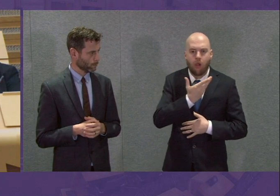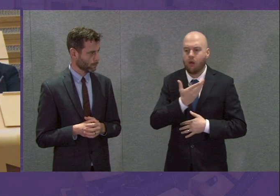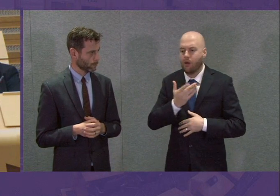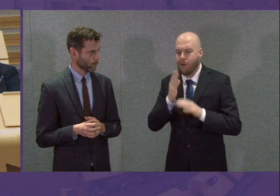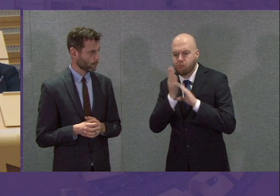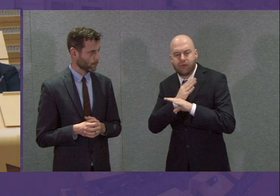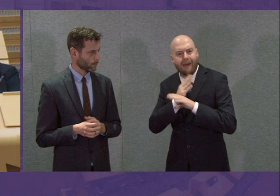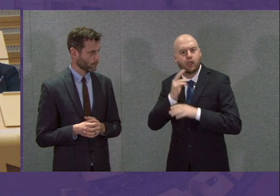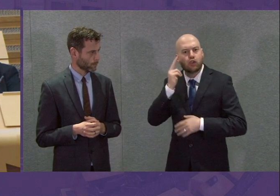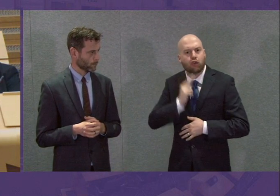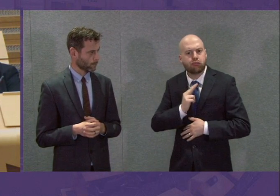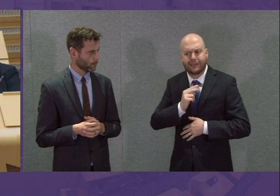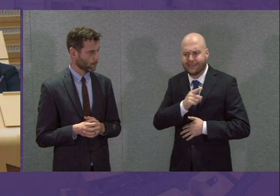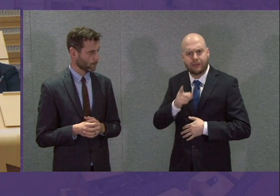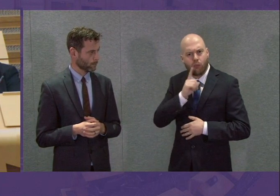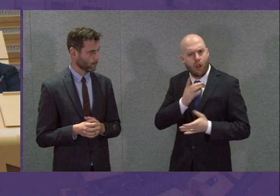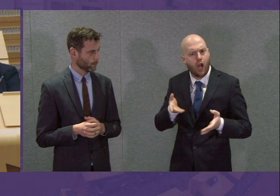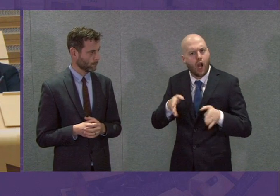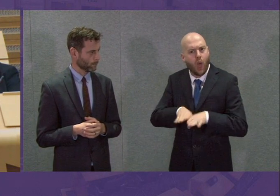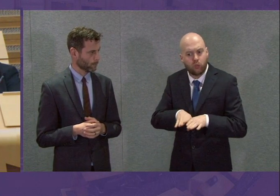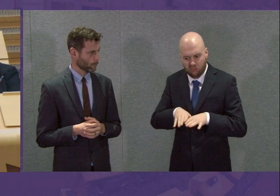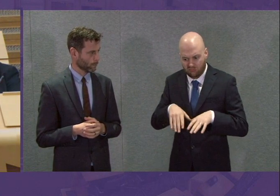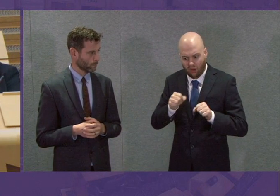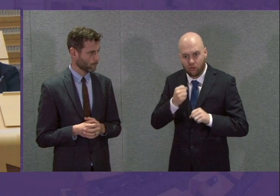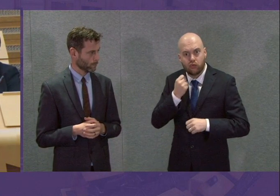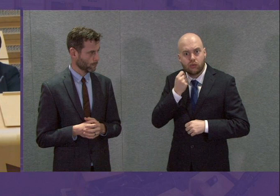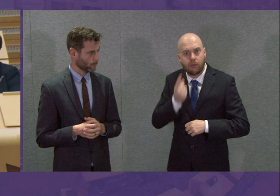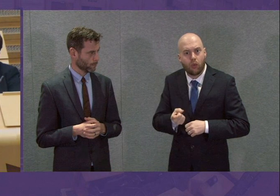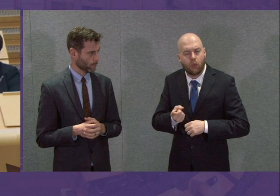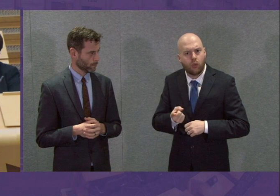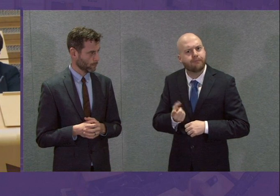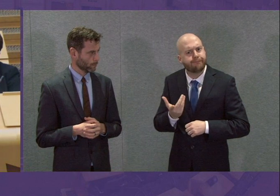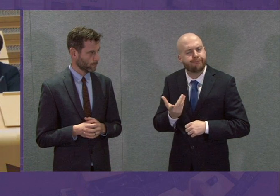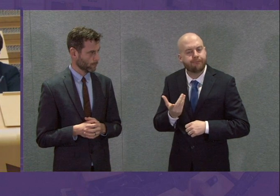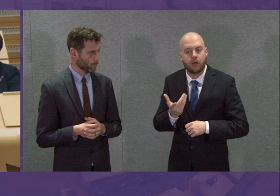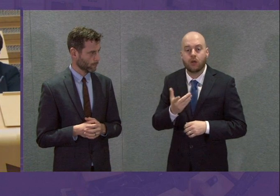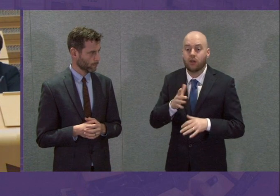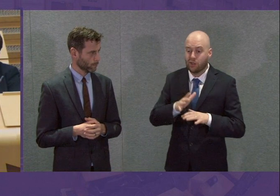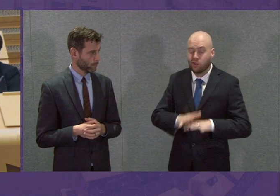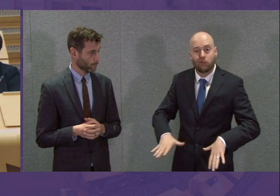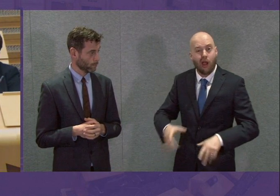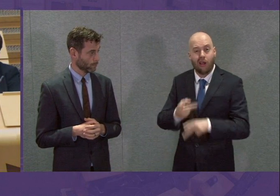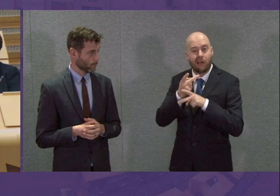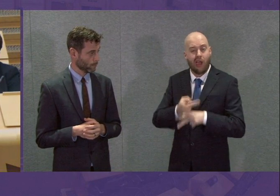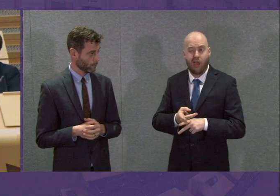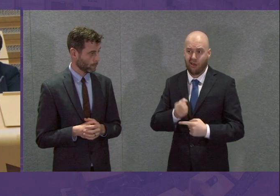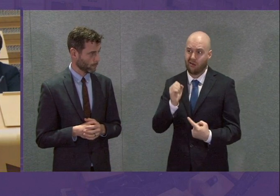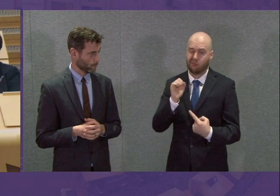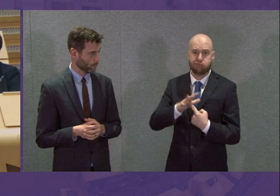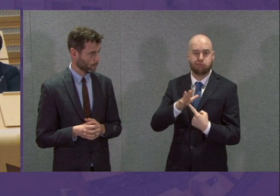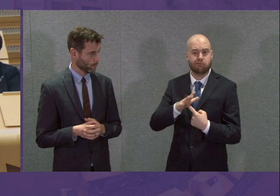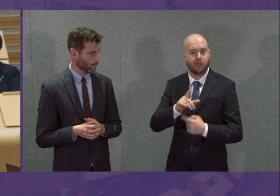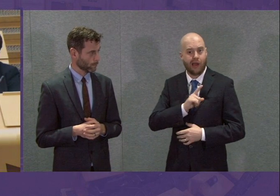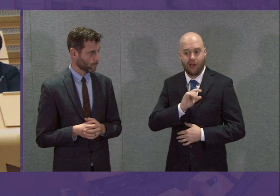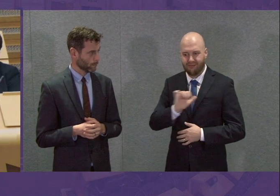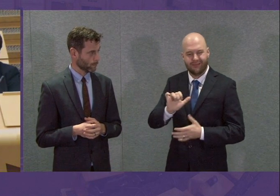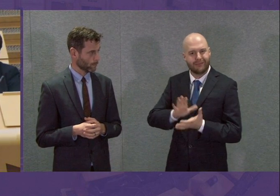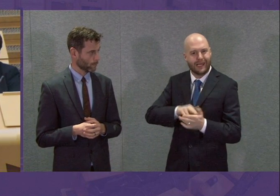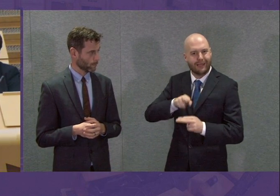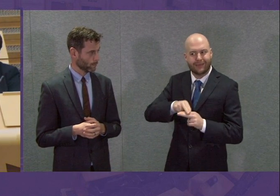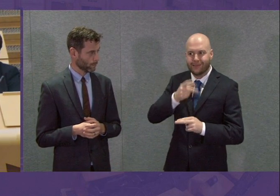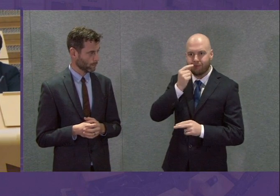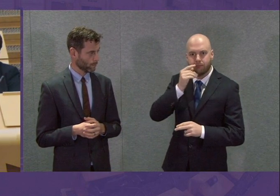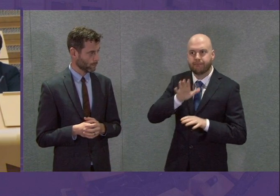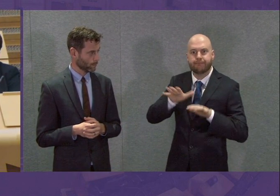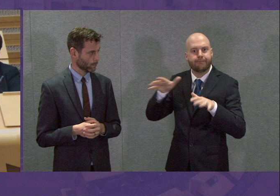The medical advice is clear and we must keep people safe. And we also know that child care is vital to keeping the UK working through coronavirus and,